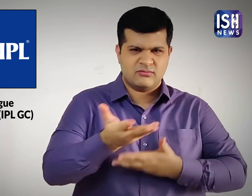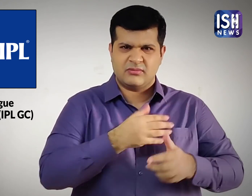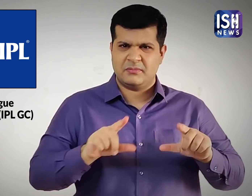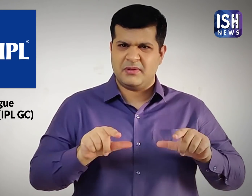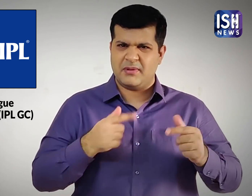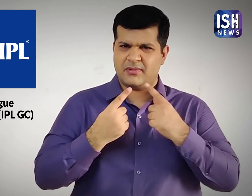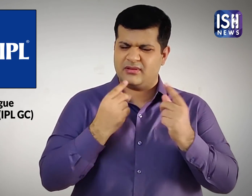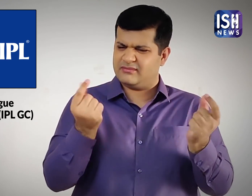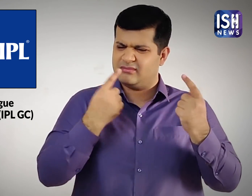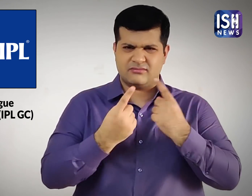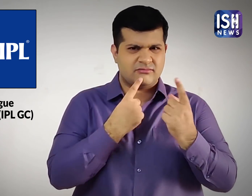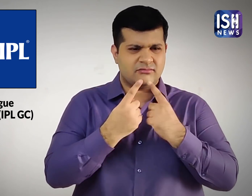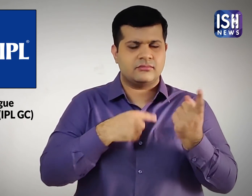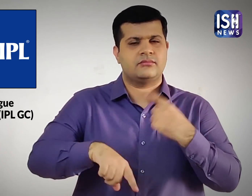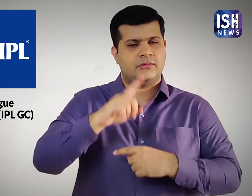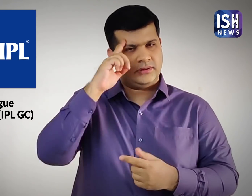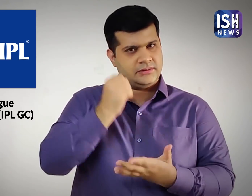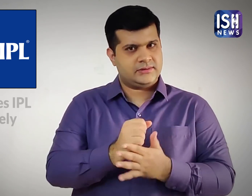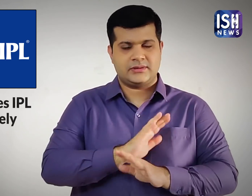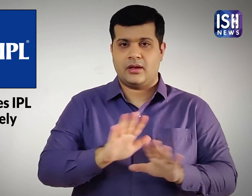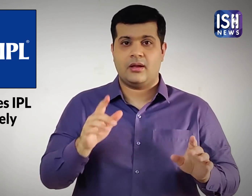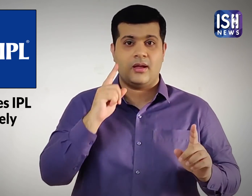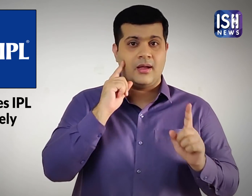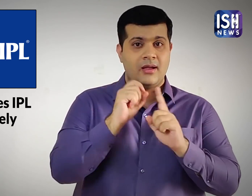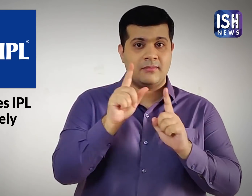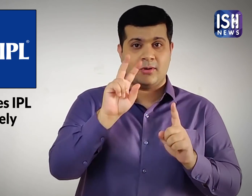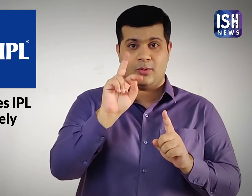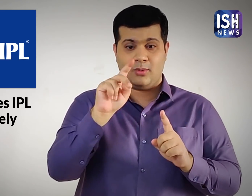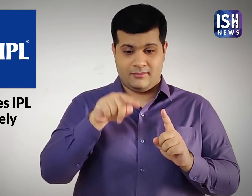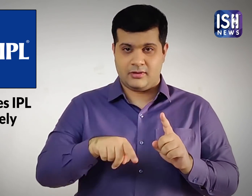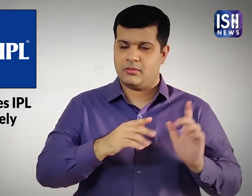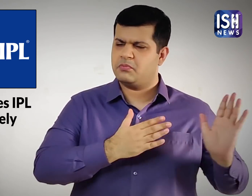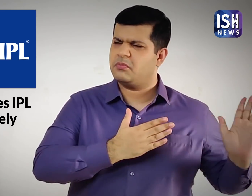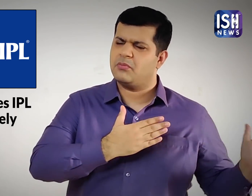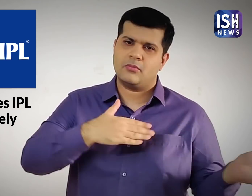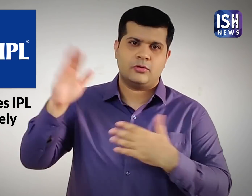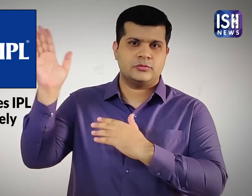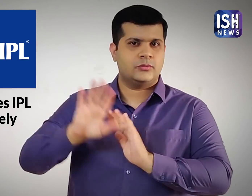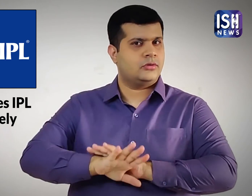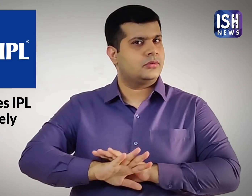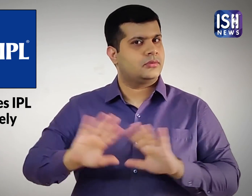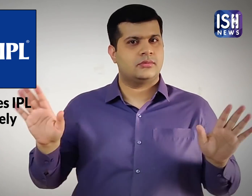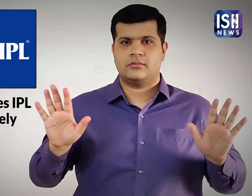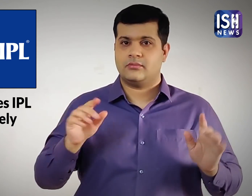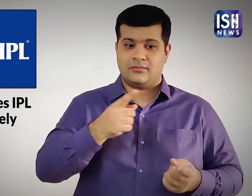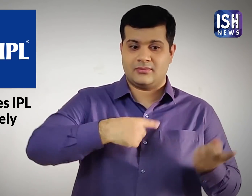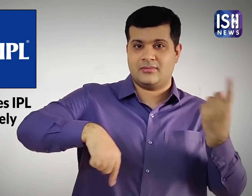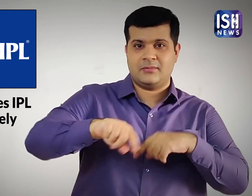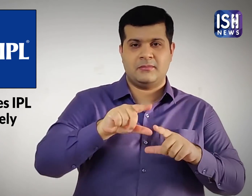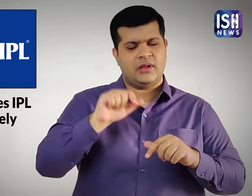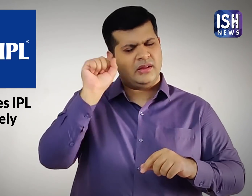emergency meeting have unanimously decided to indefinitely postpone IPL 2021.